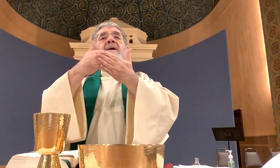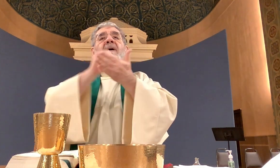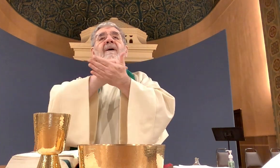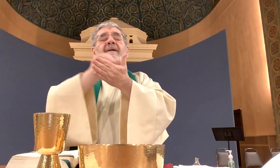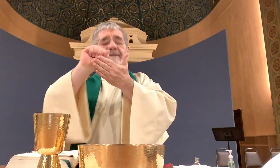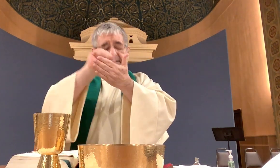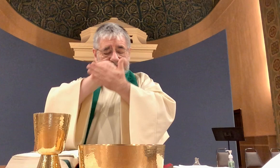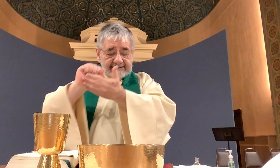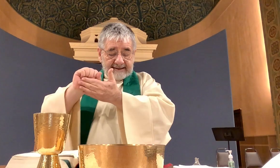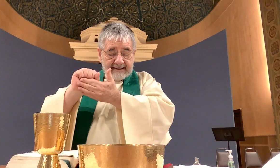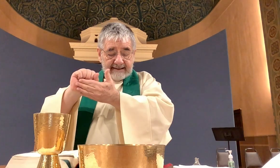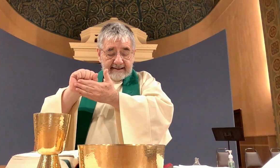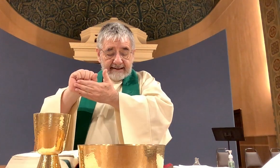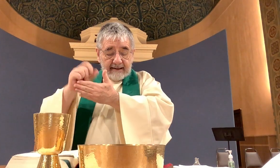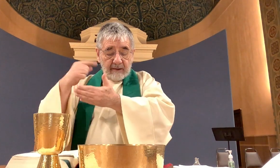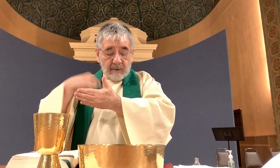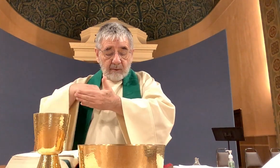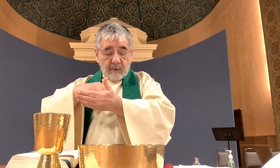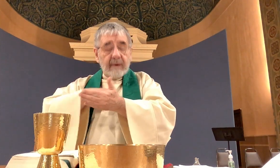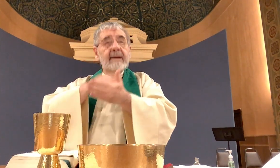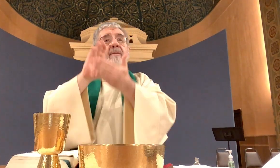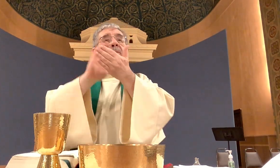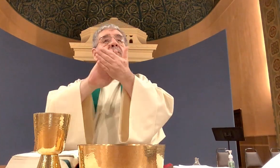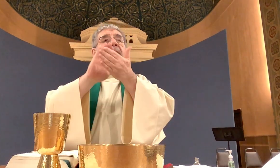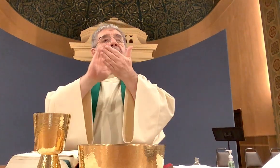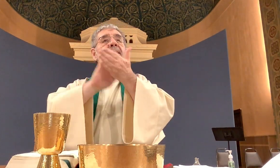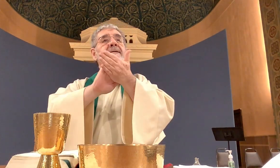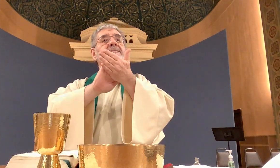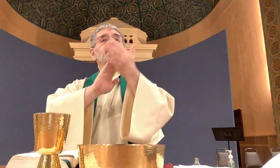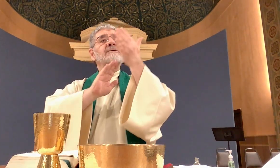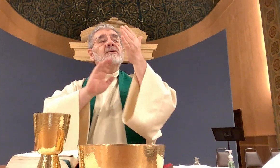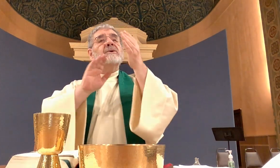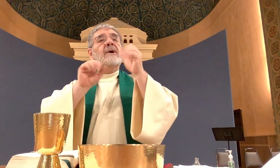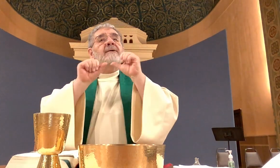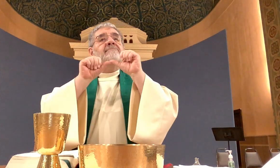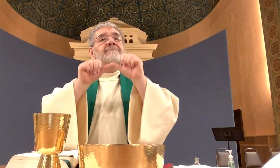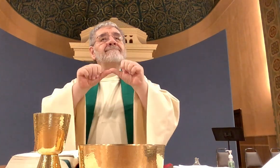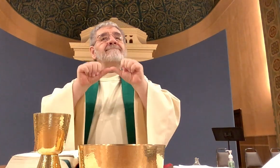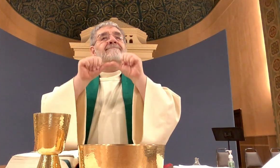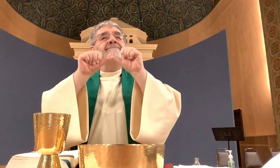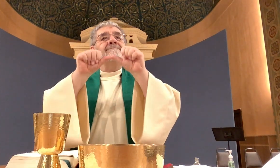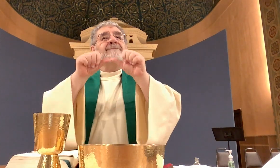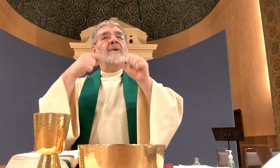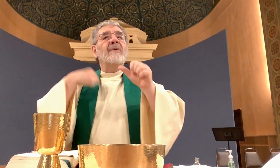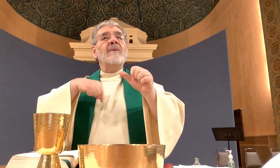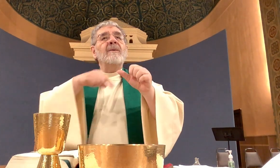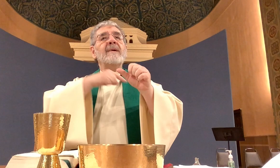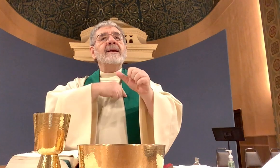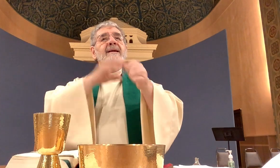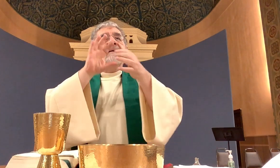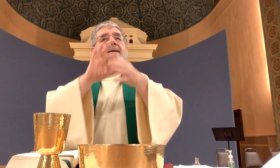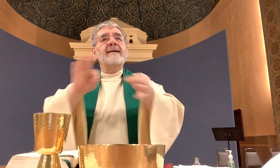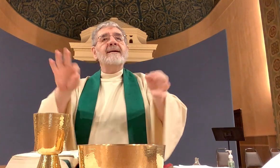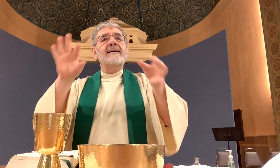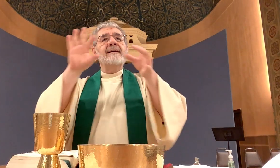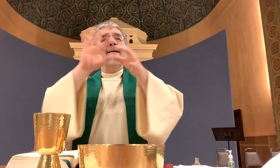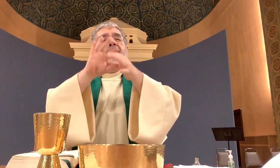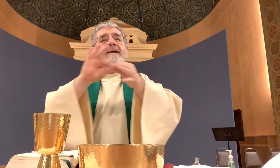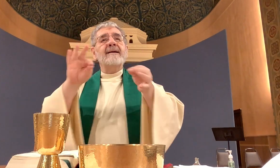we praise you as without end we acclaim holy